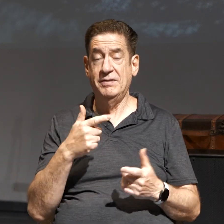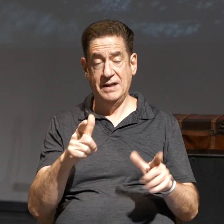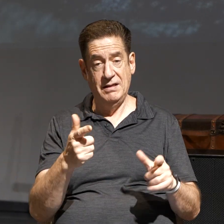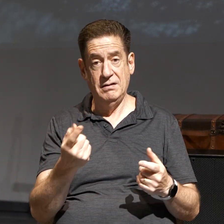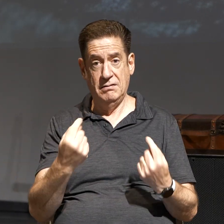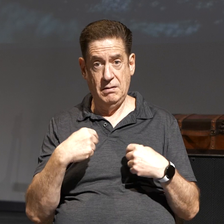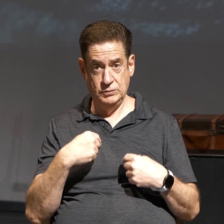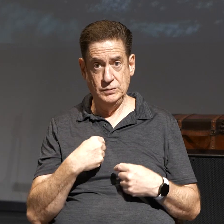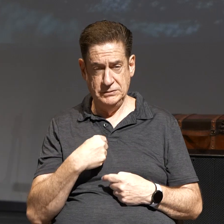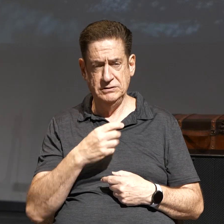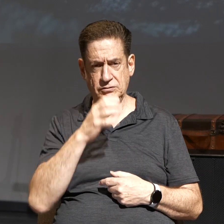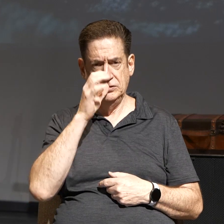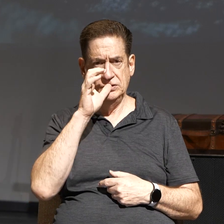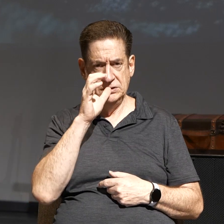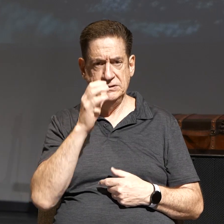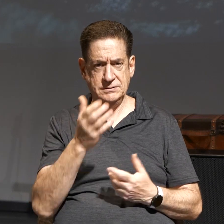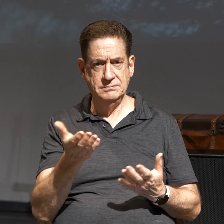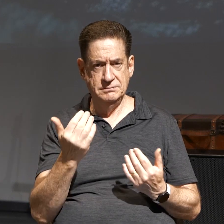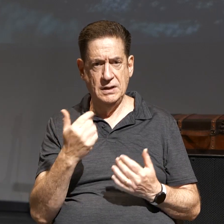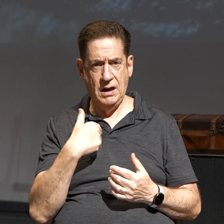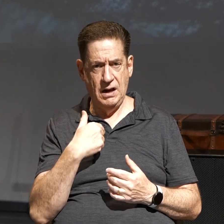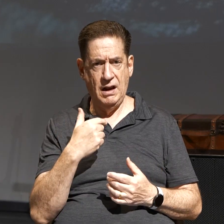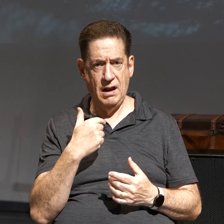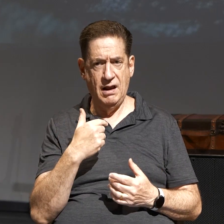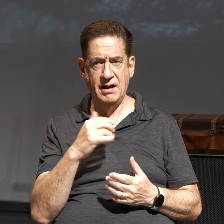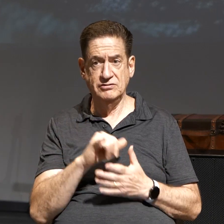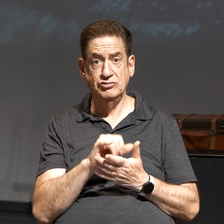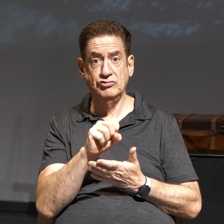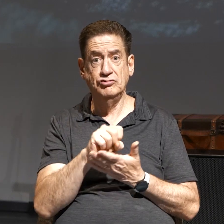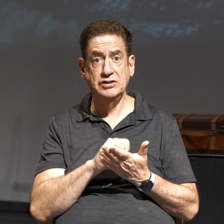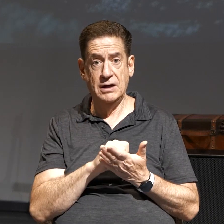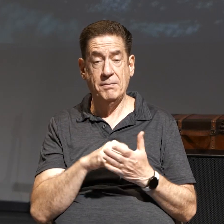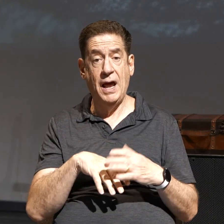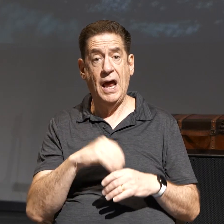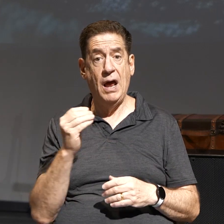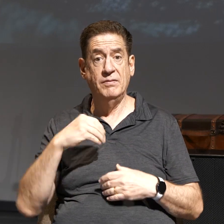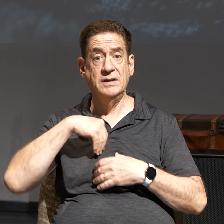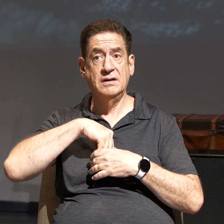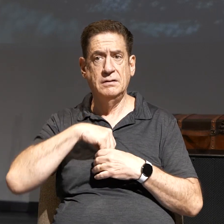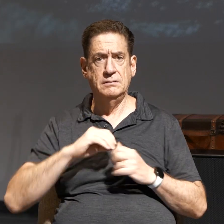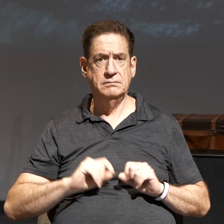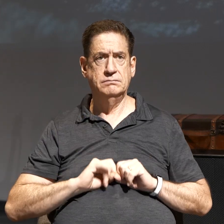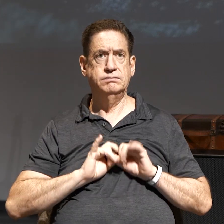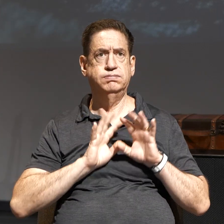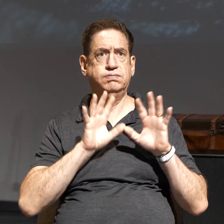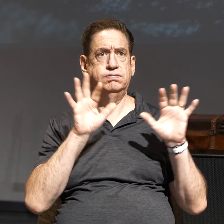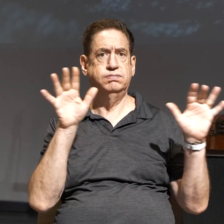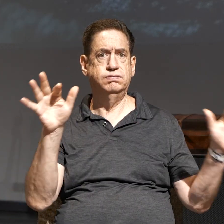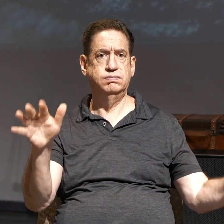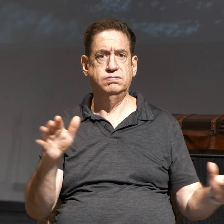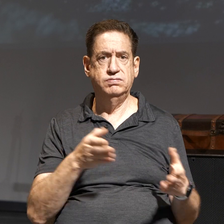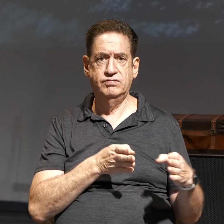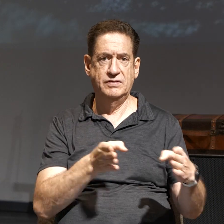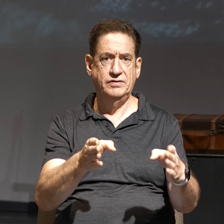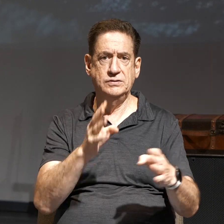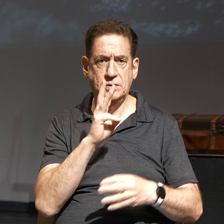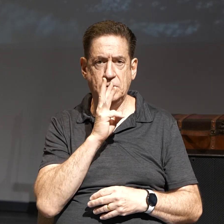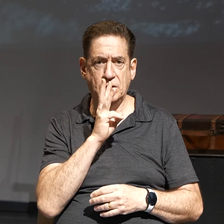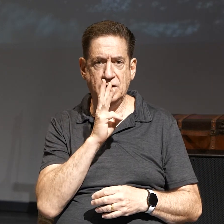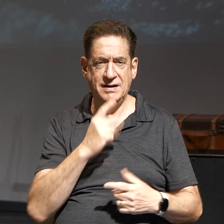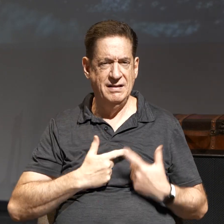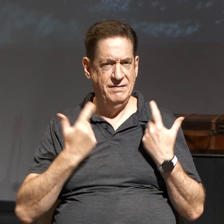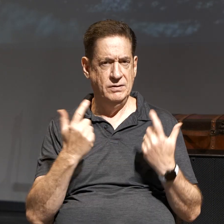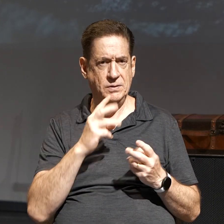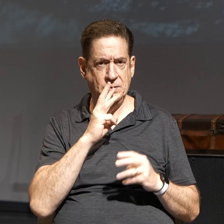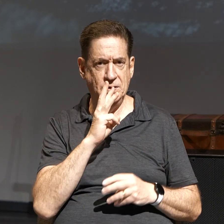Me and drink. And out of…as the Scripture has said, out of His innermost being will flow rivers of living water. When you think of rivers of living